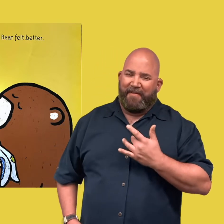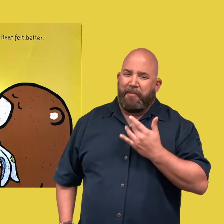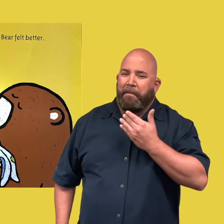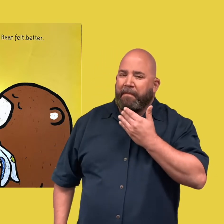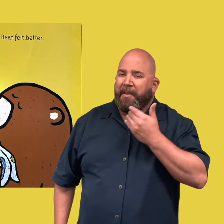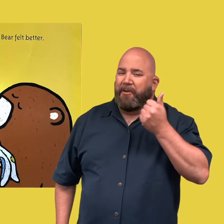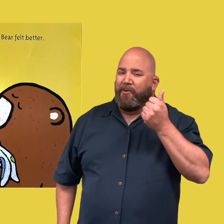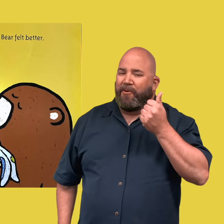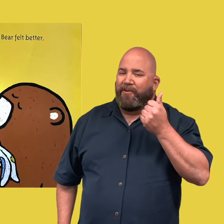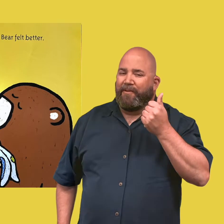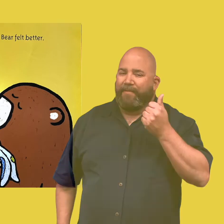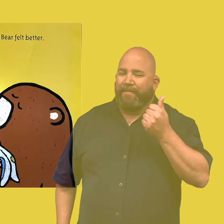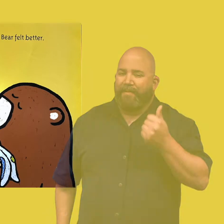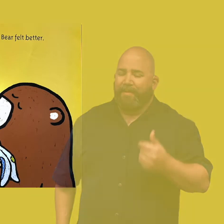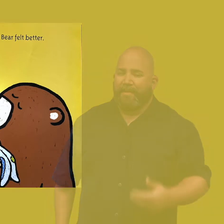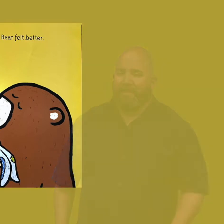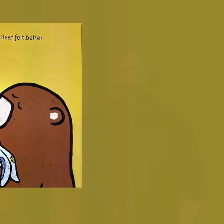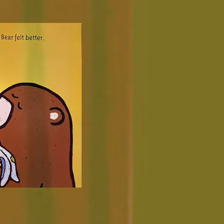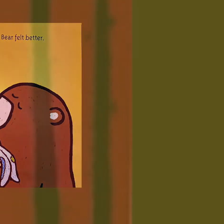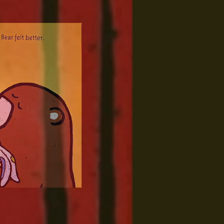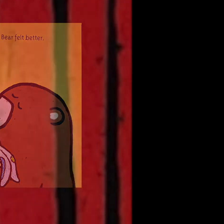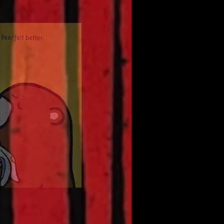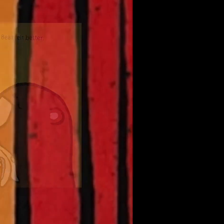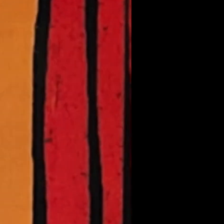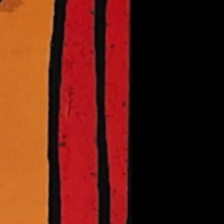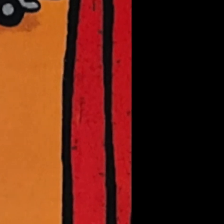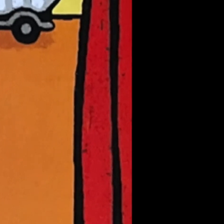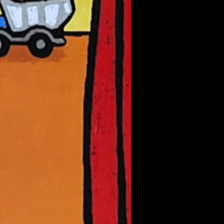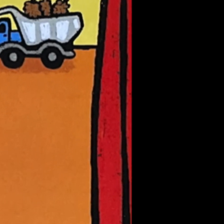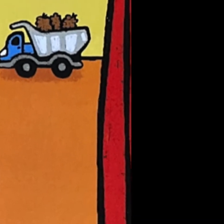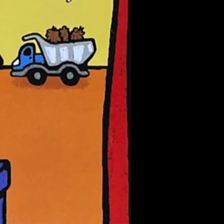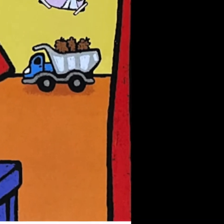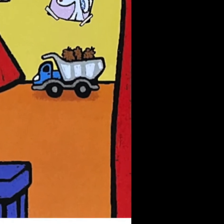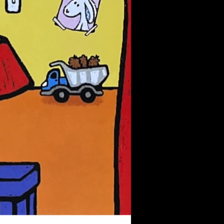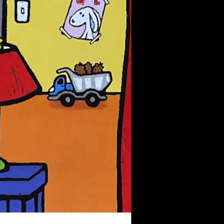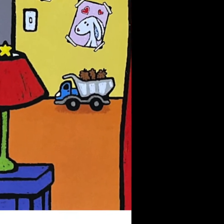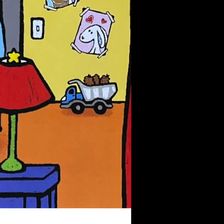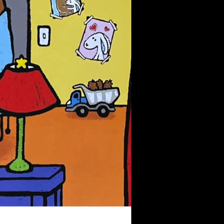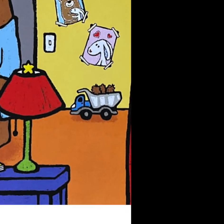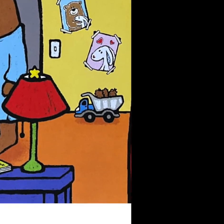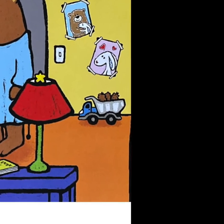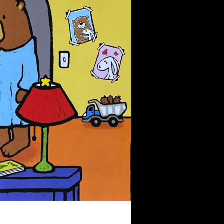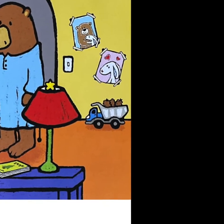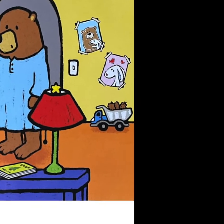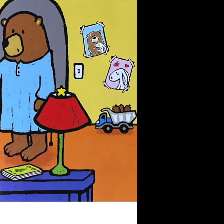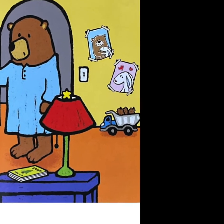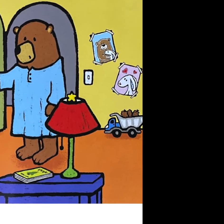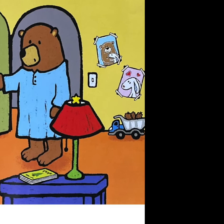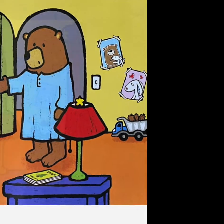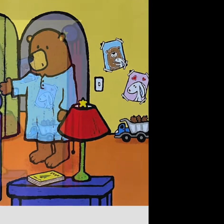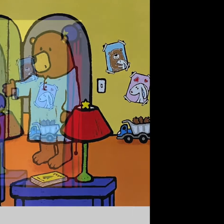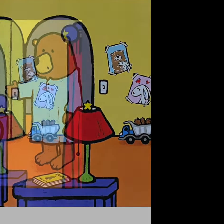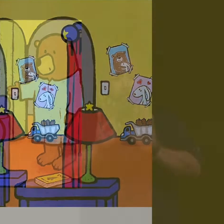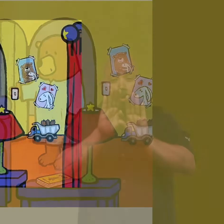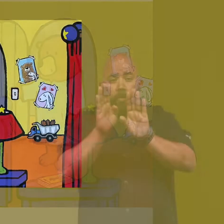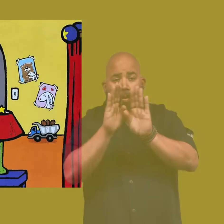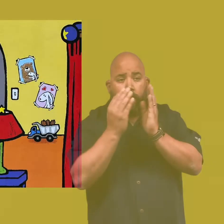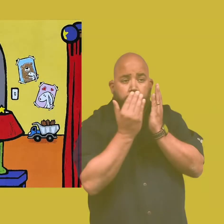Bear felt better. Bear felt better.